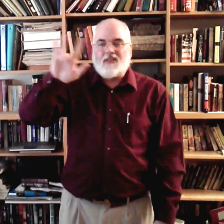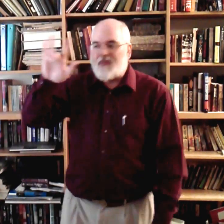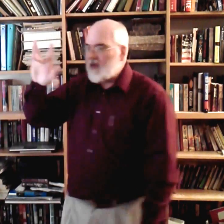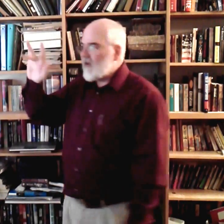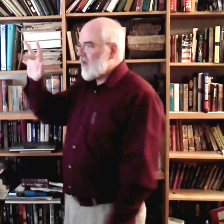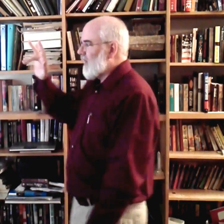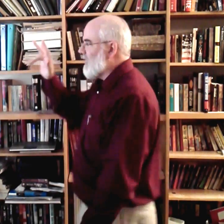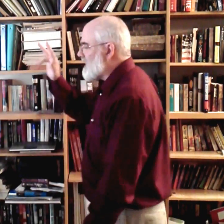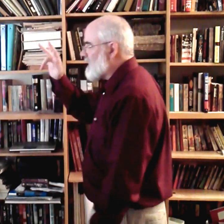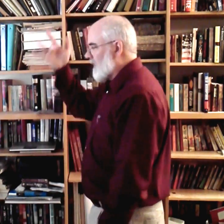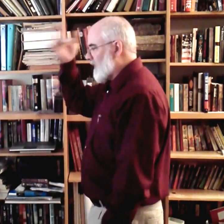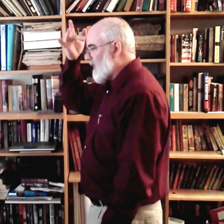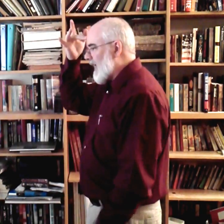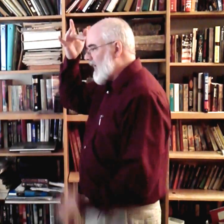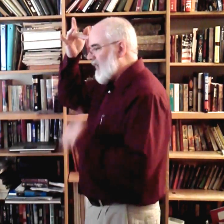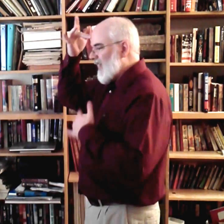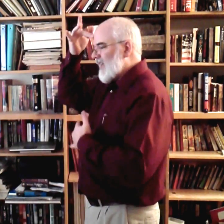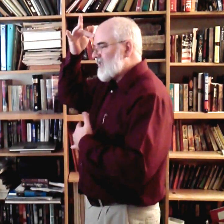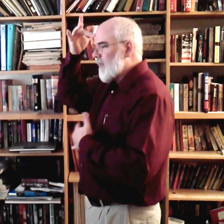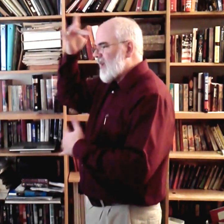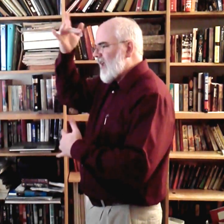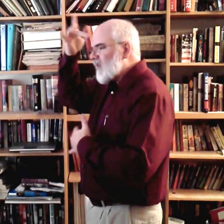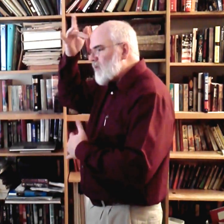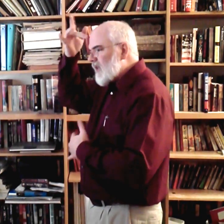finger. This is the center finger. Headache and stomachache. No sickness.